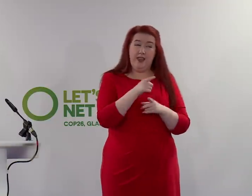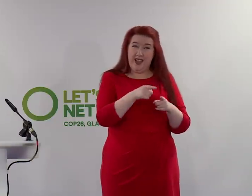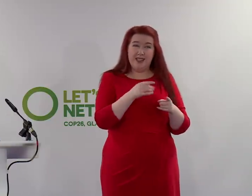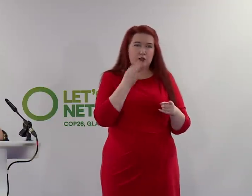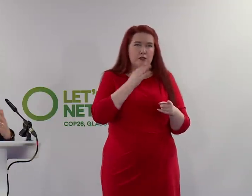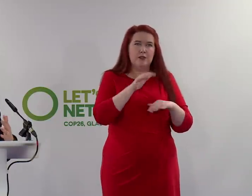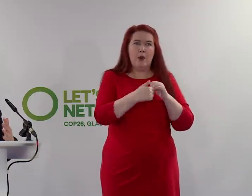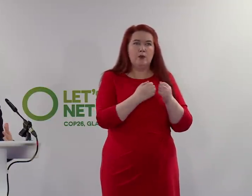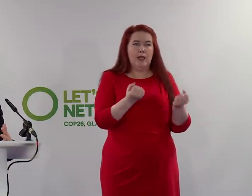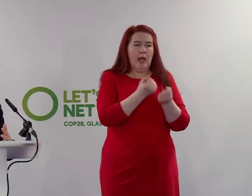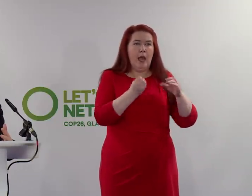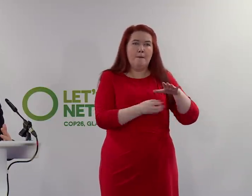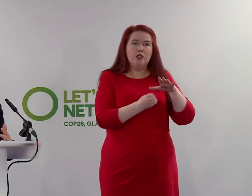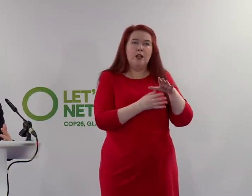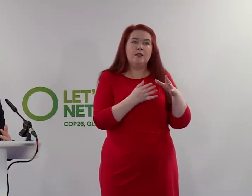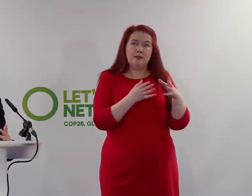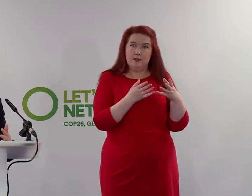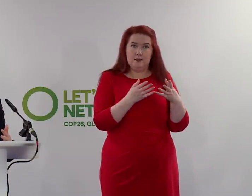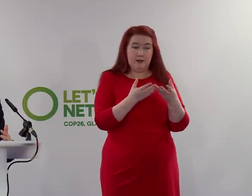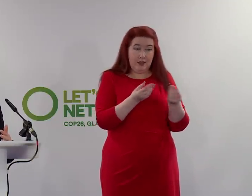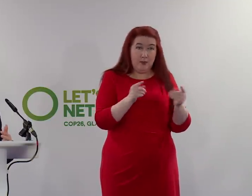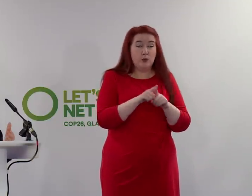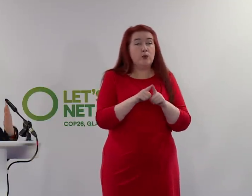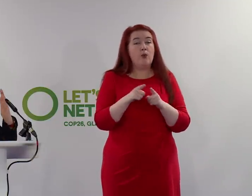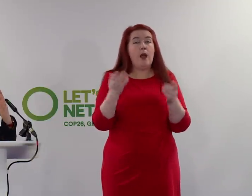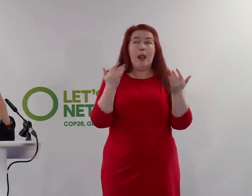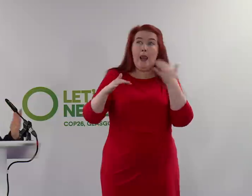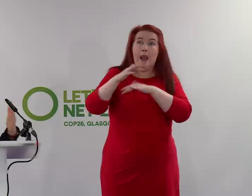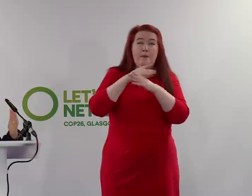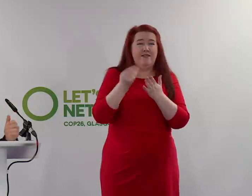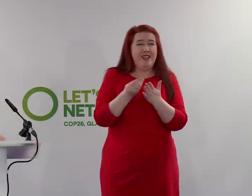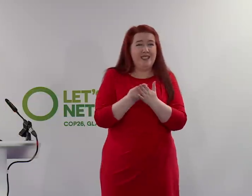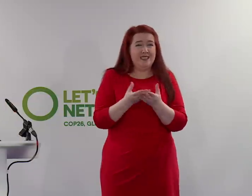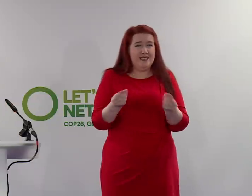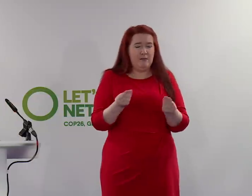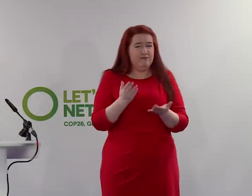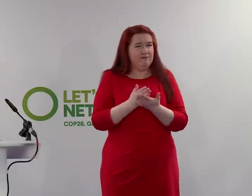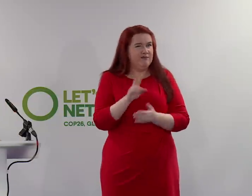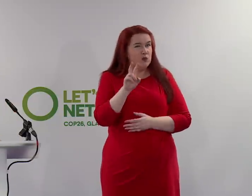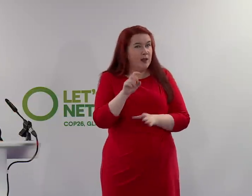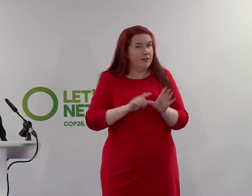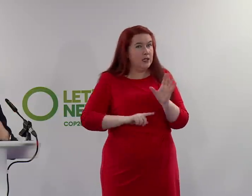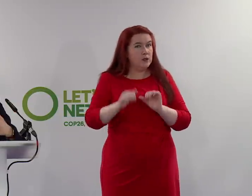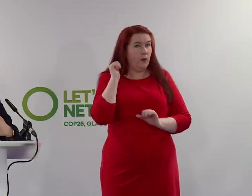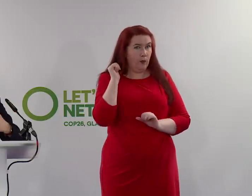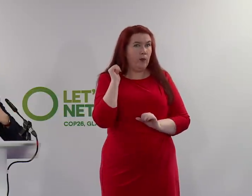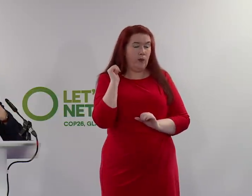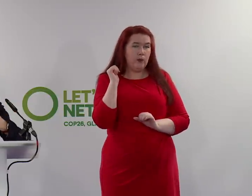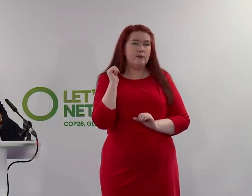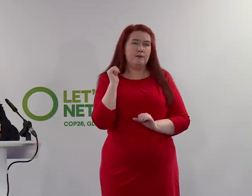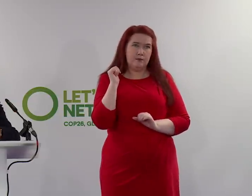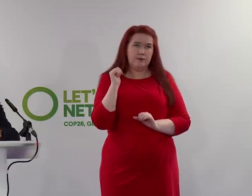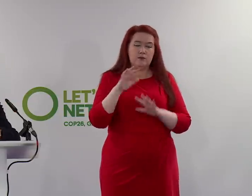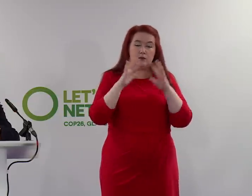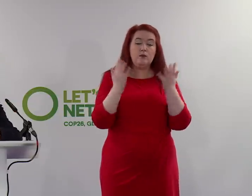gap. The climate finance gap is there as well. You know, it was 12 years ago that the world made the $100